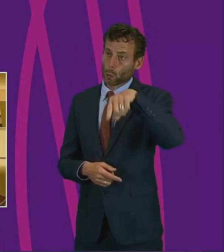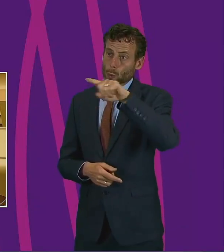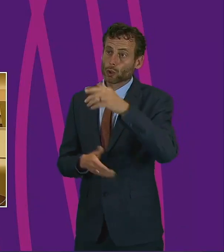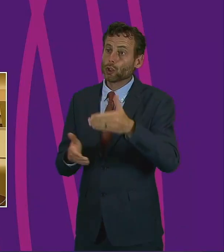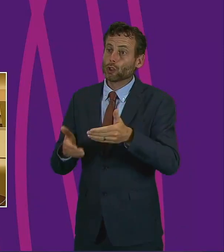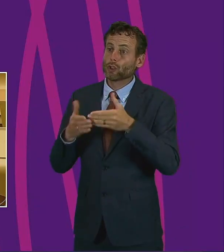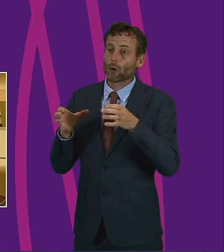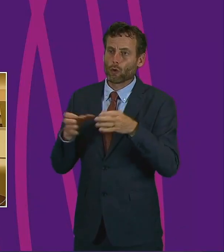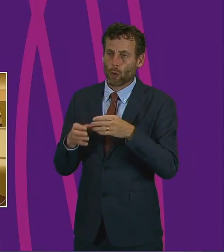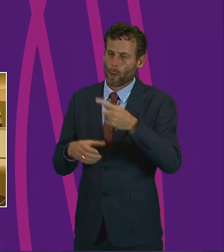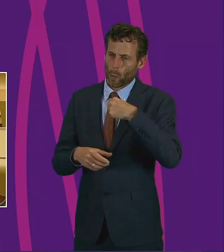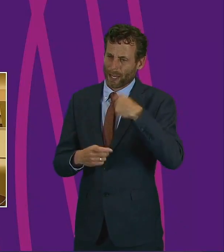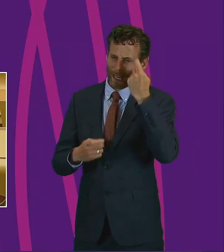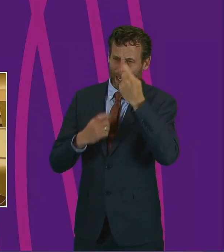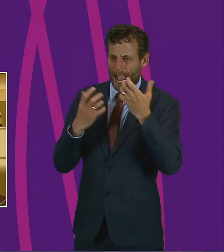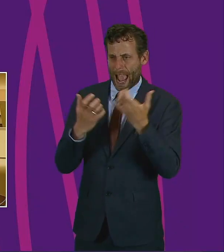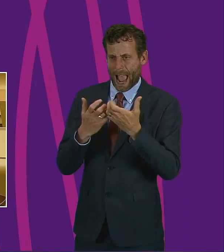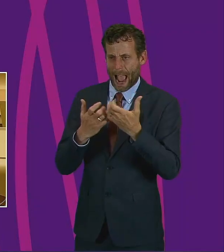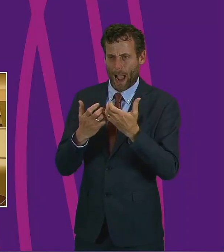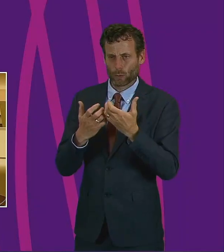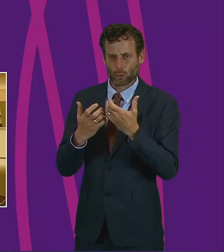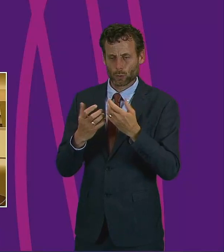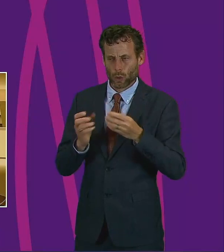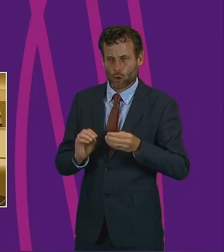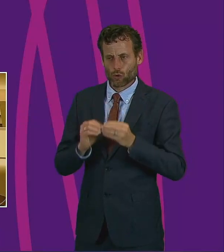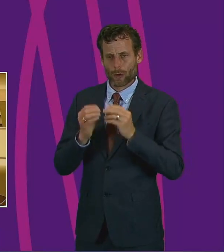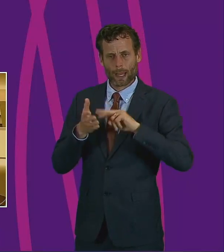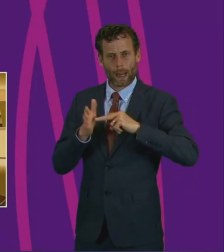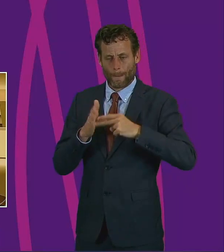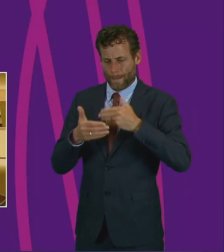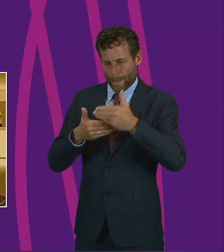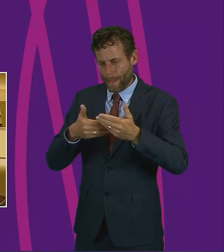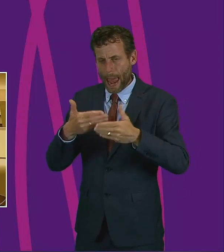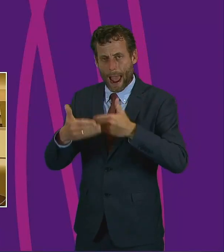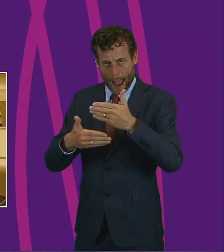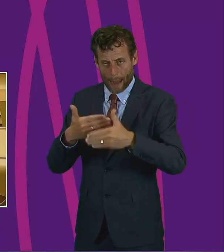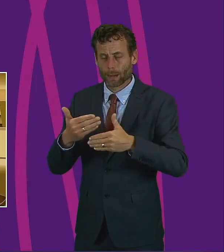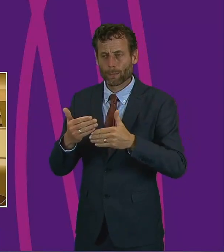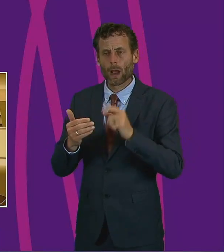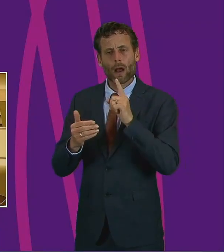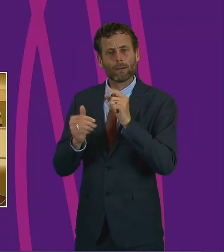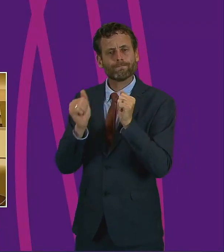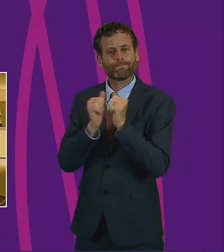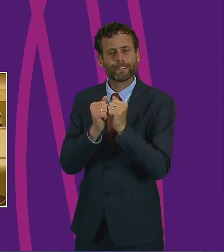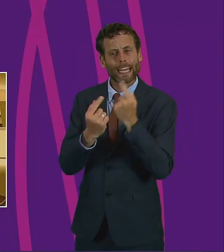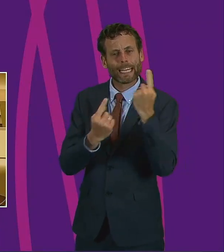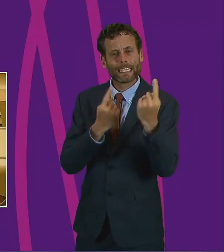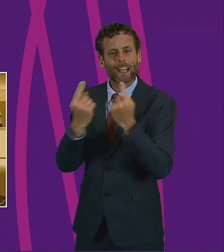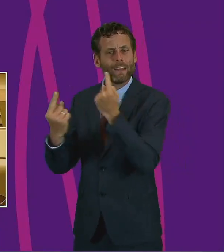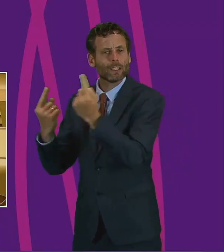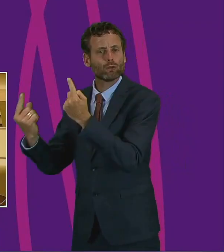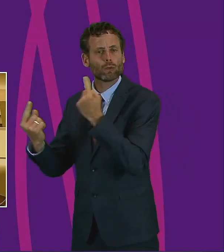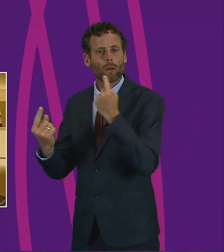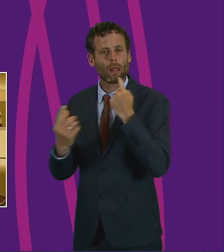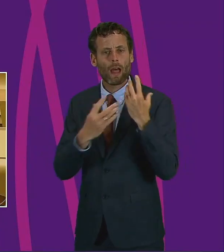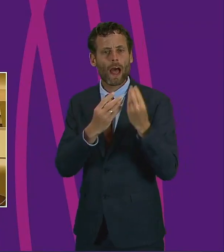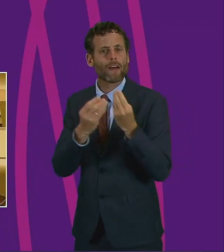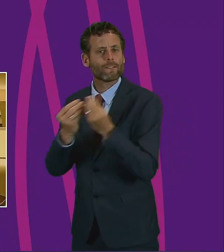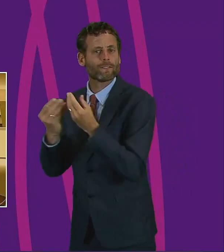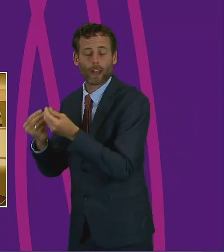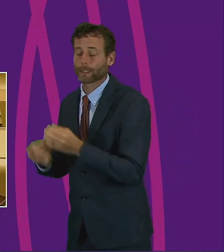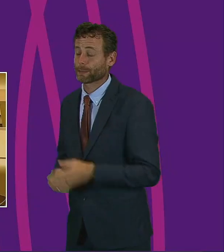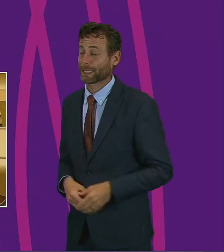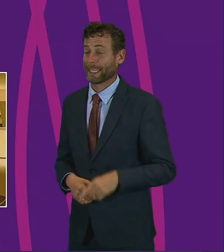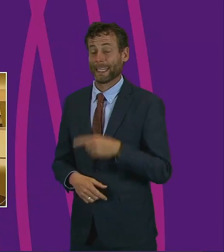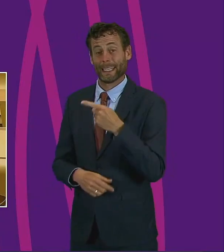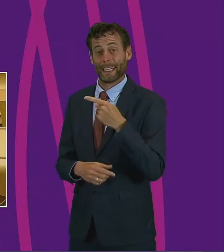that we are looking to give much more individualised advice as we move through this process. He also quite rightly